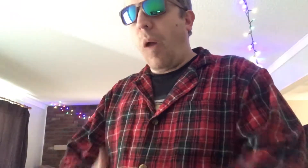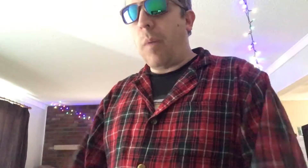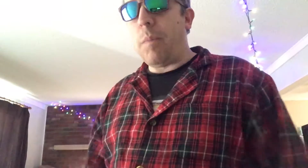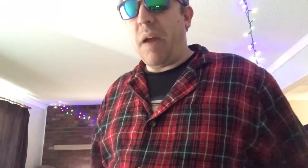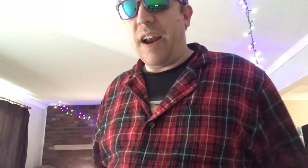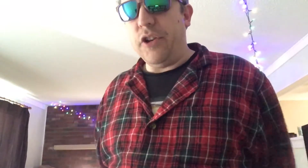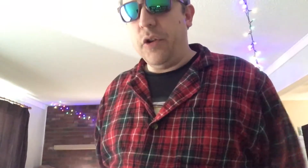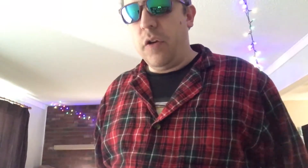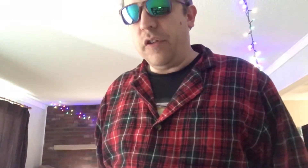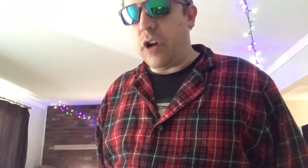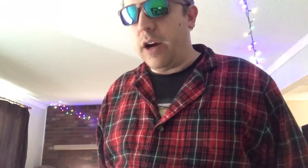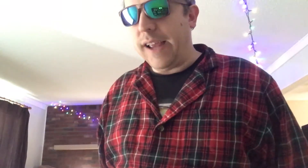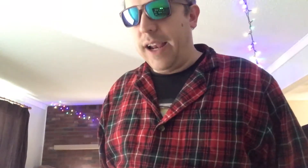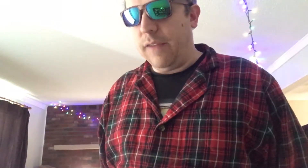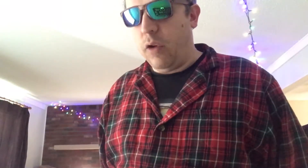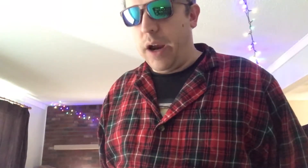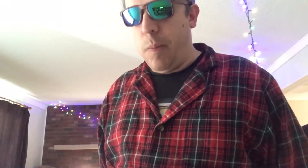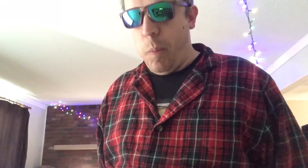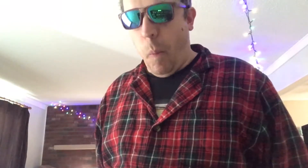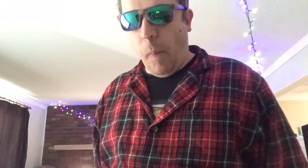but I do know there's a hard candy for it